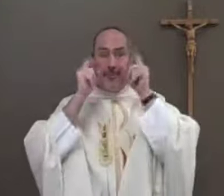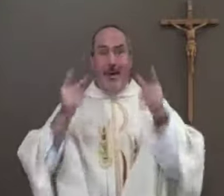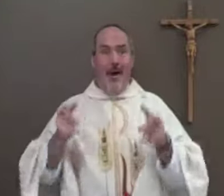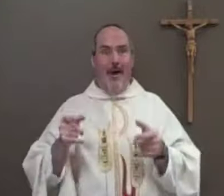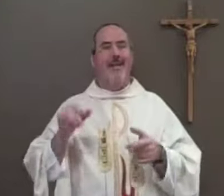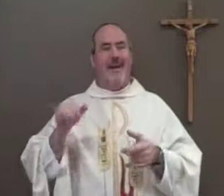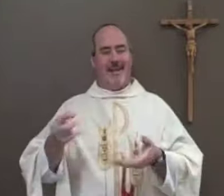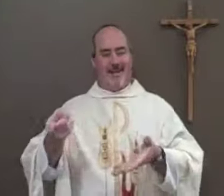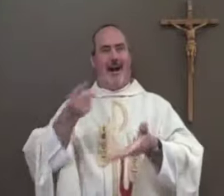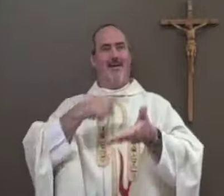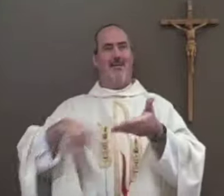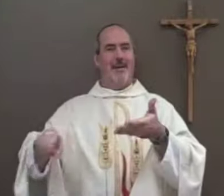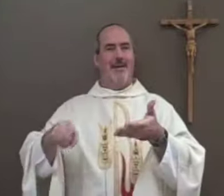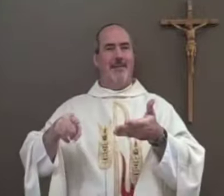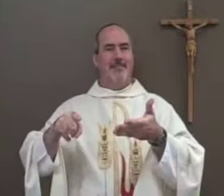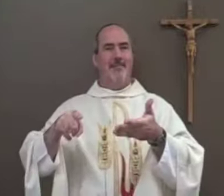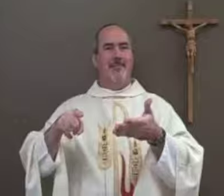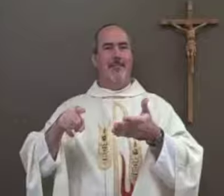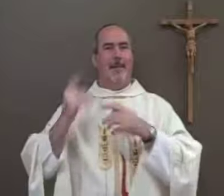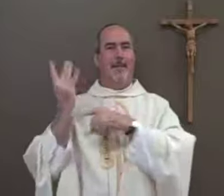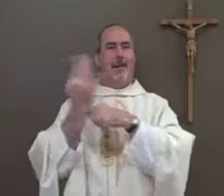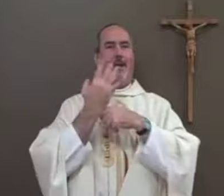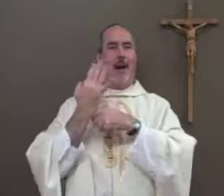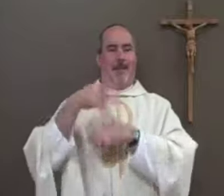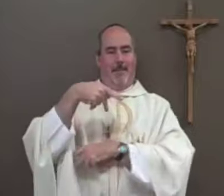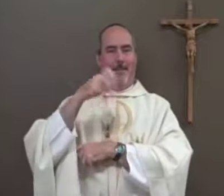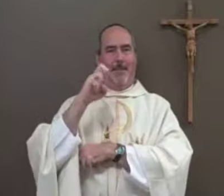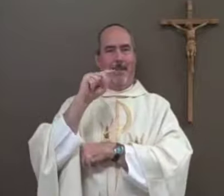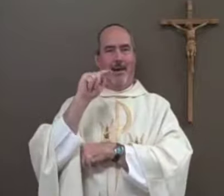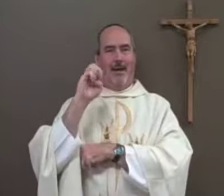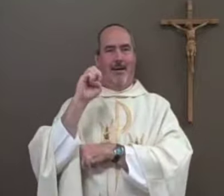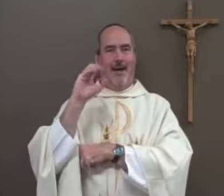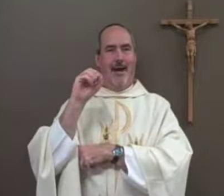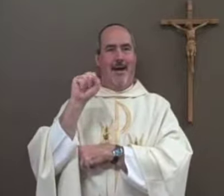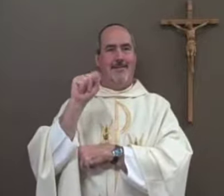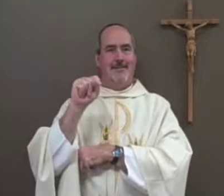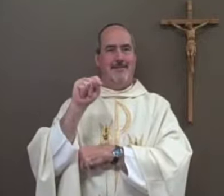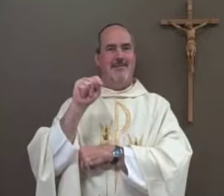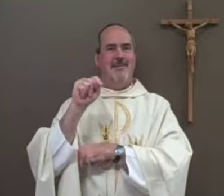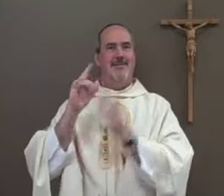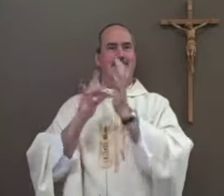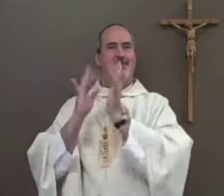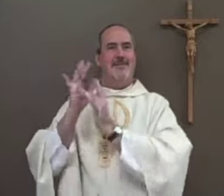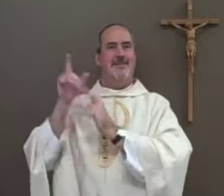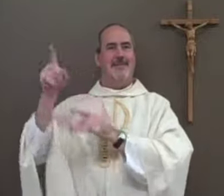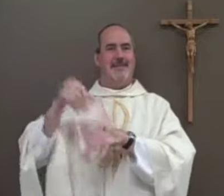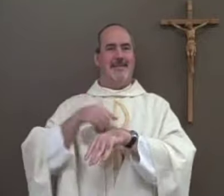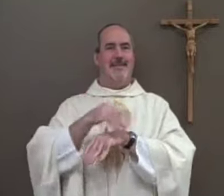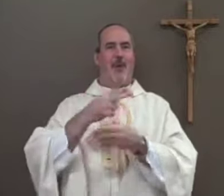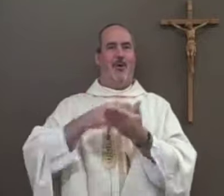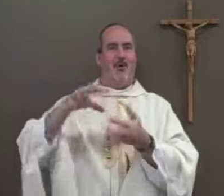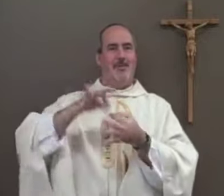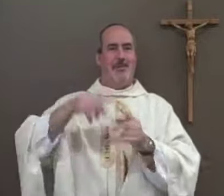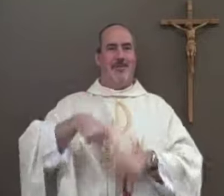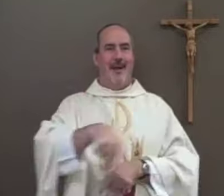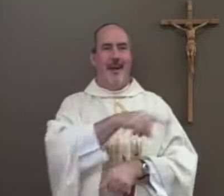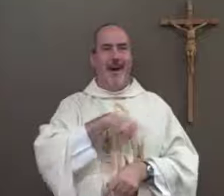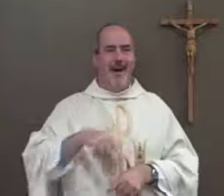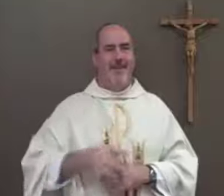course, the very next surprise came the following week, the Pentecost. Jesus sent the Holy Spirit to